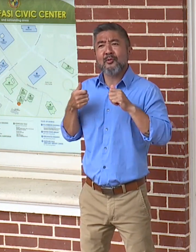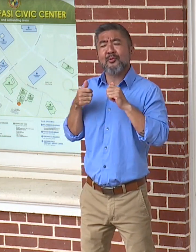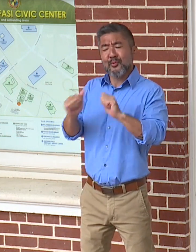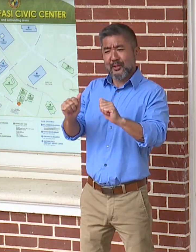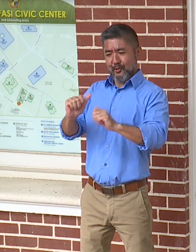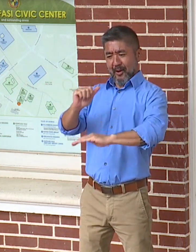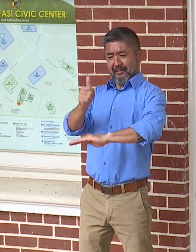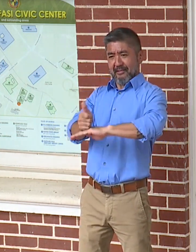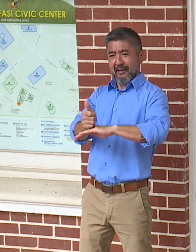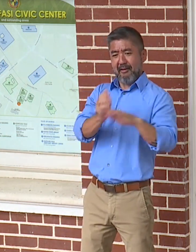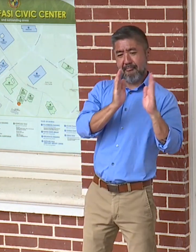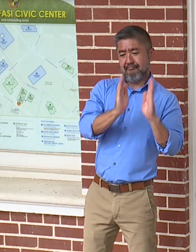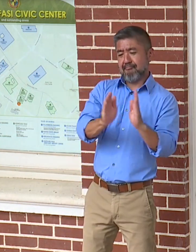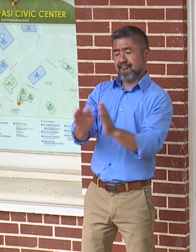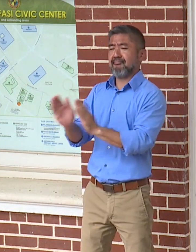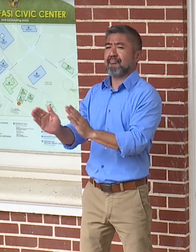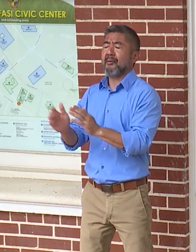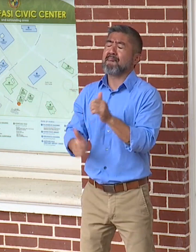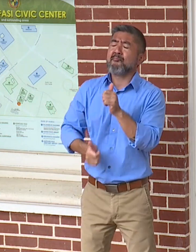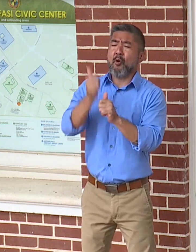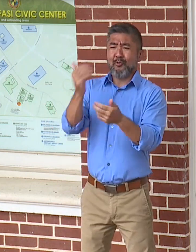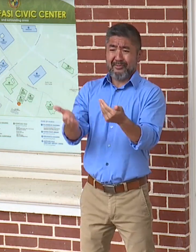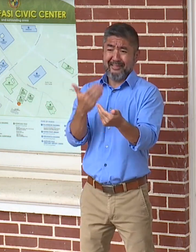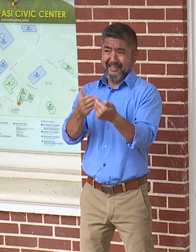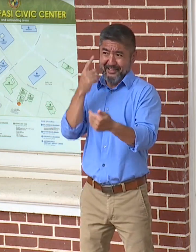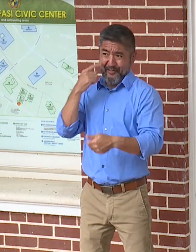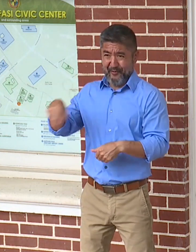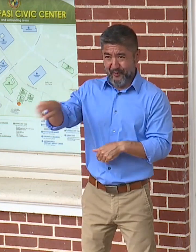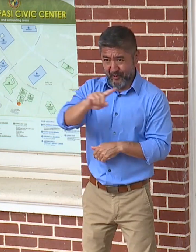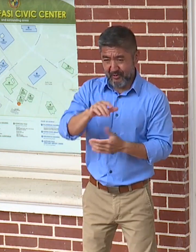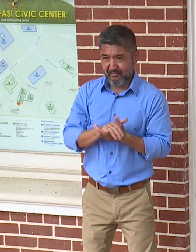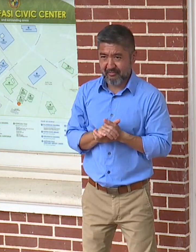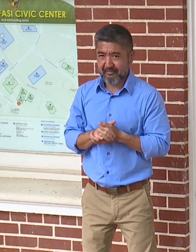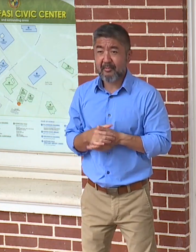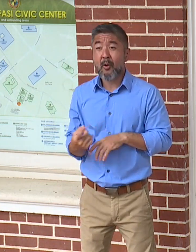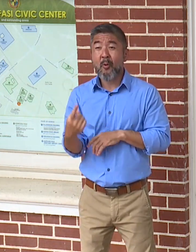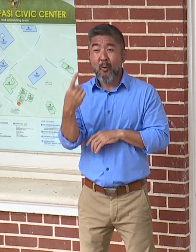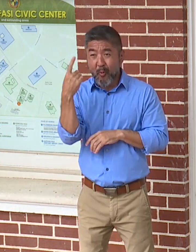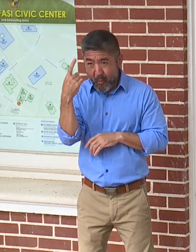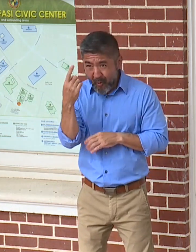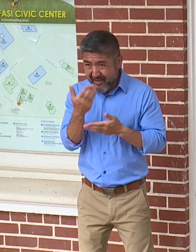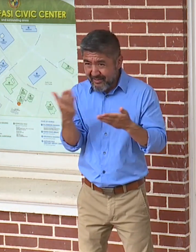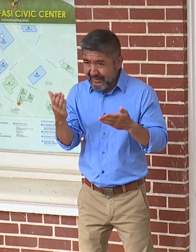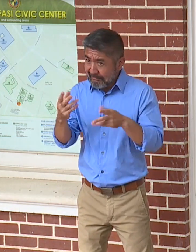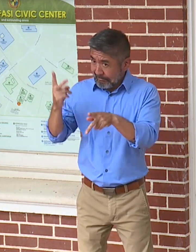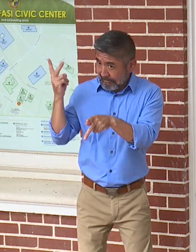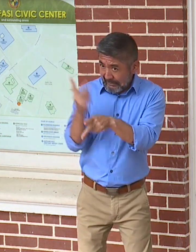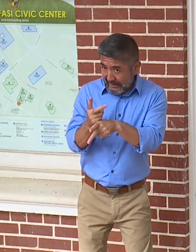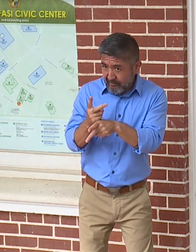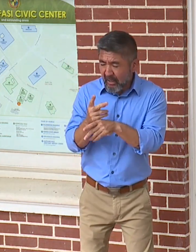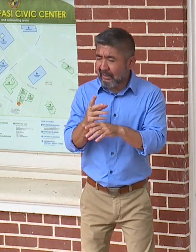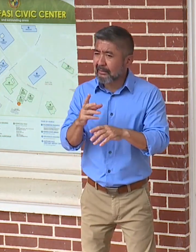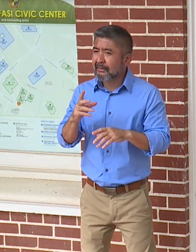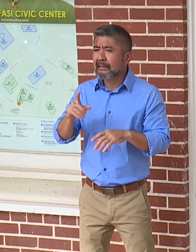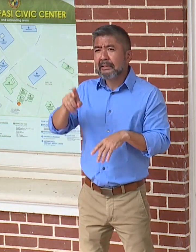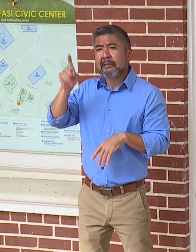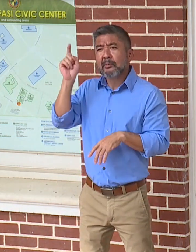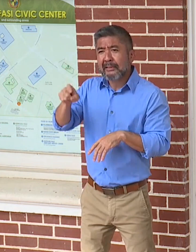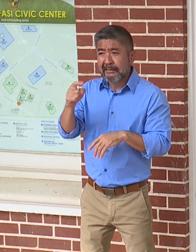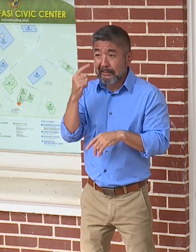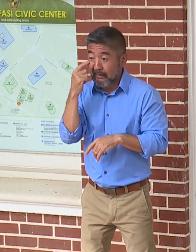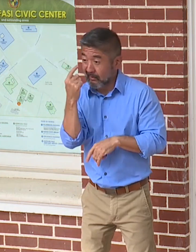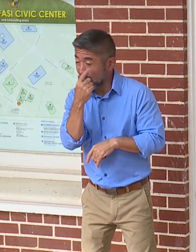as easy as possible for everyone. But the one component that we are retaining is the need for vision clearance.